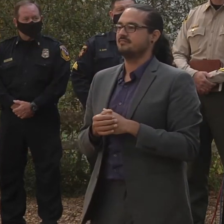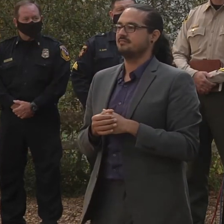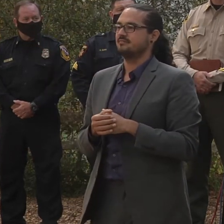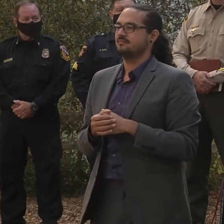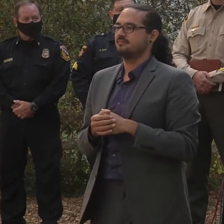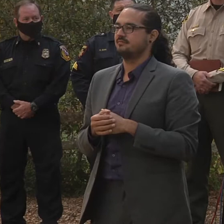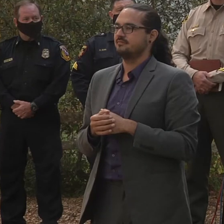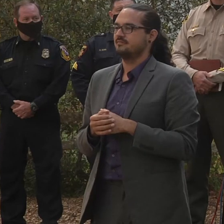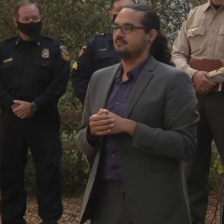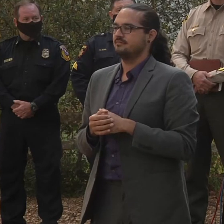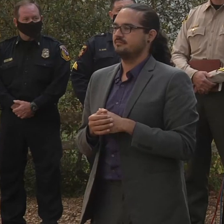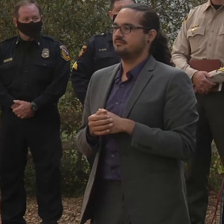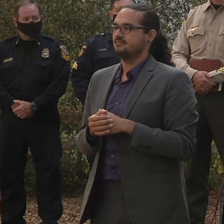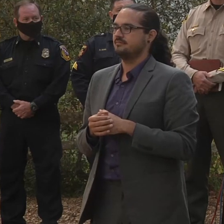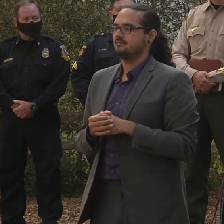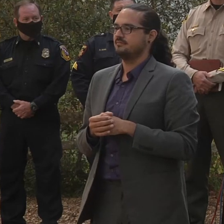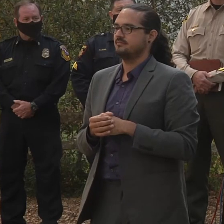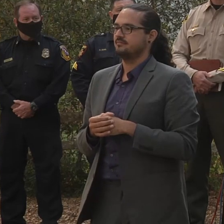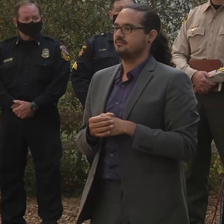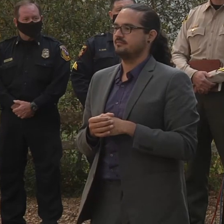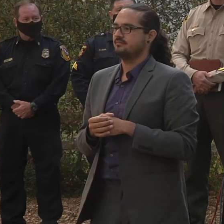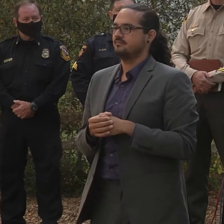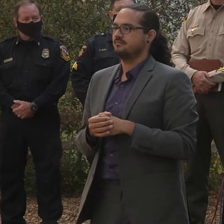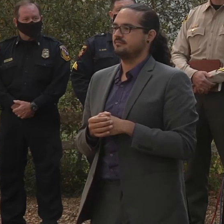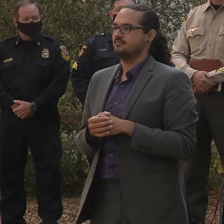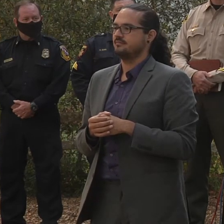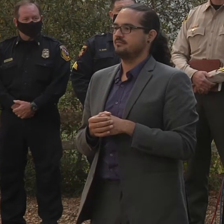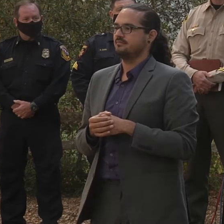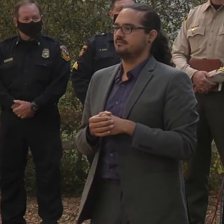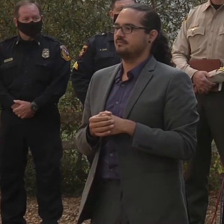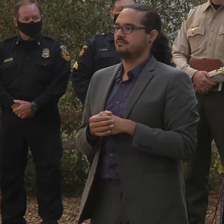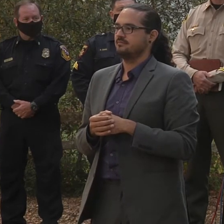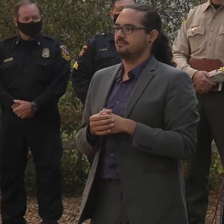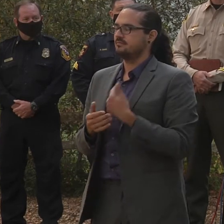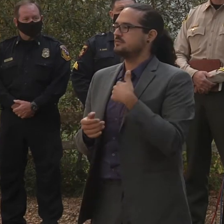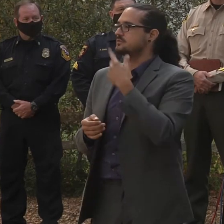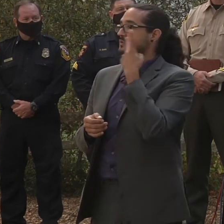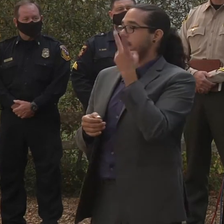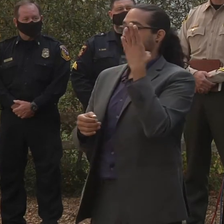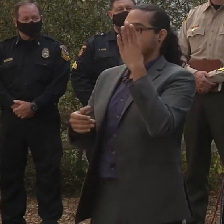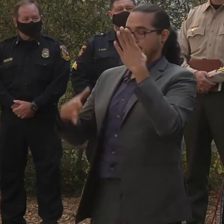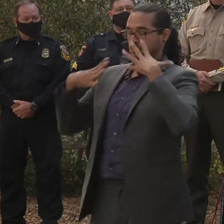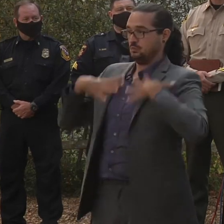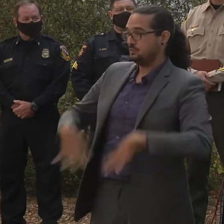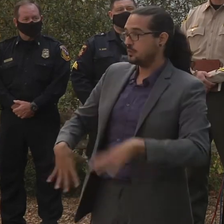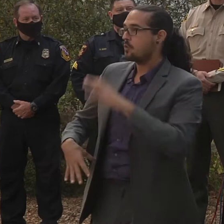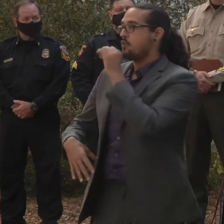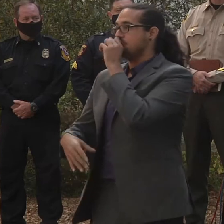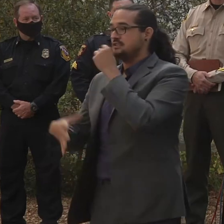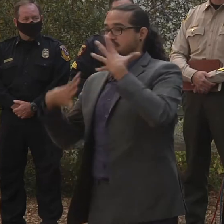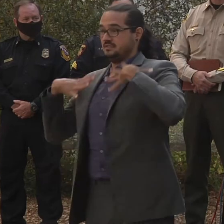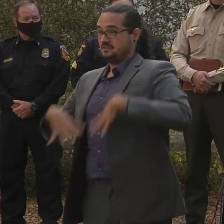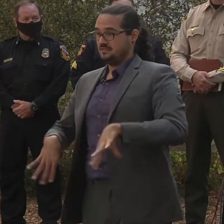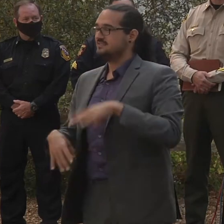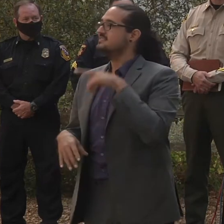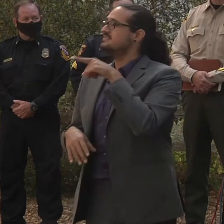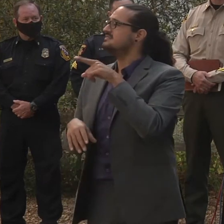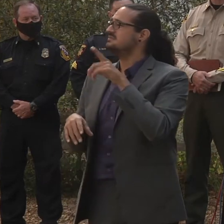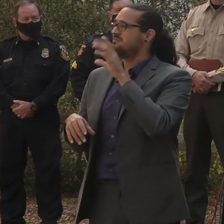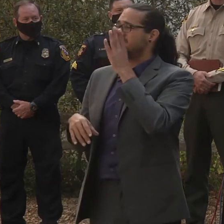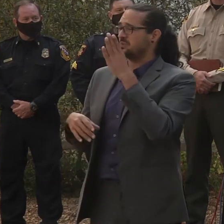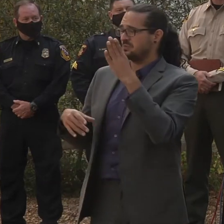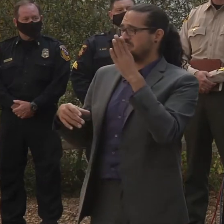orange, orange jumpsuits. And those are the individuals from the California Department of